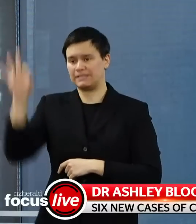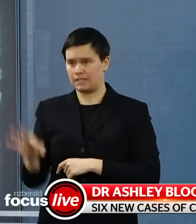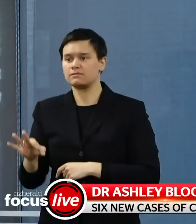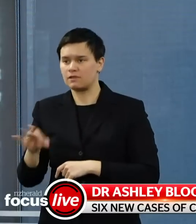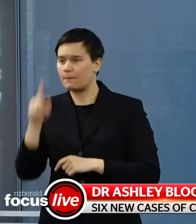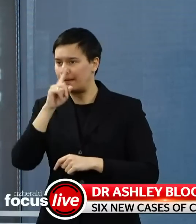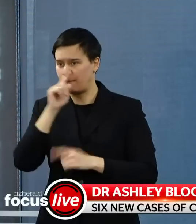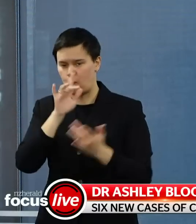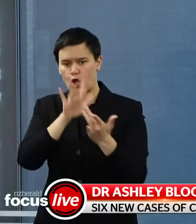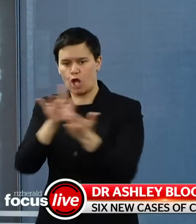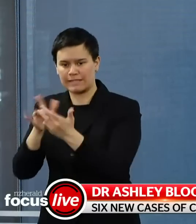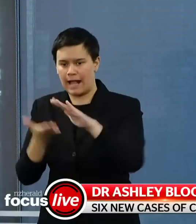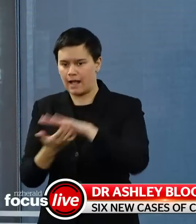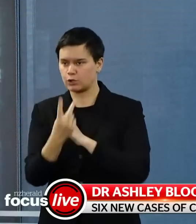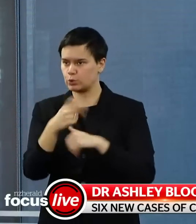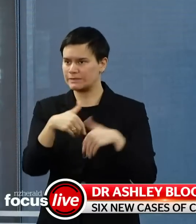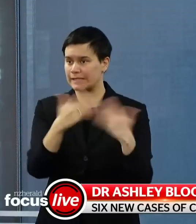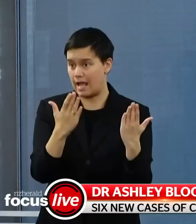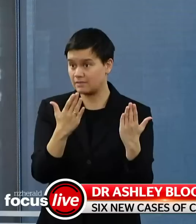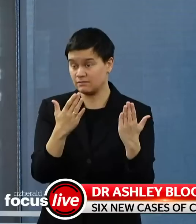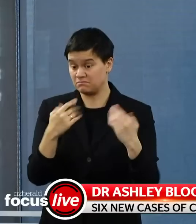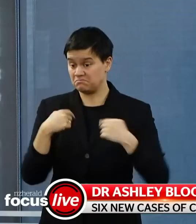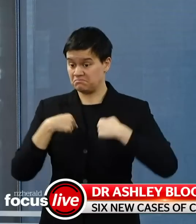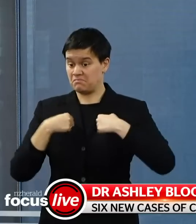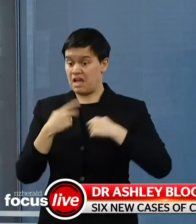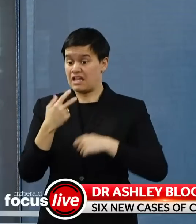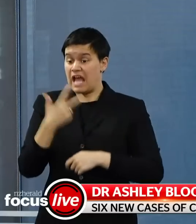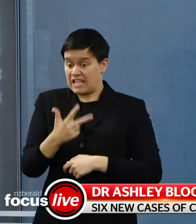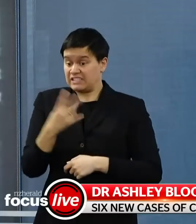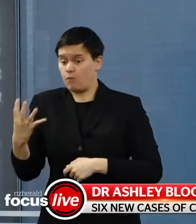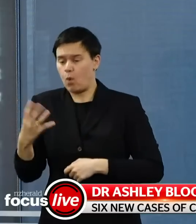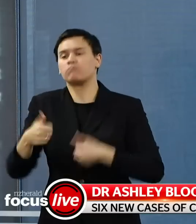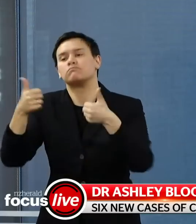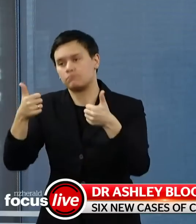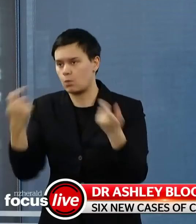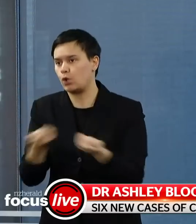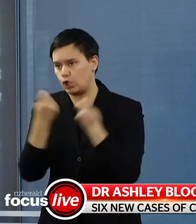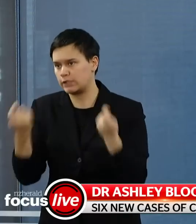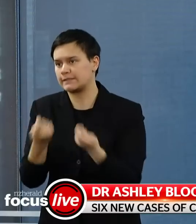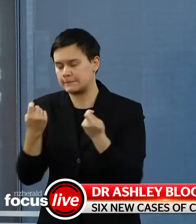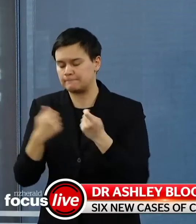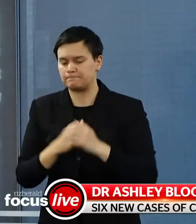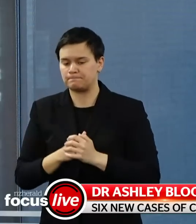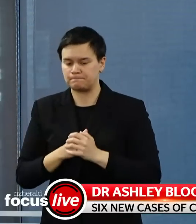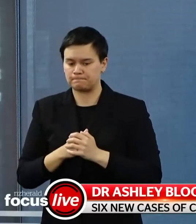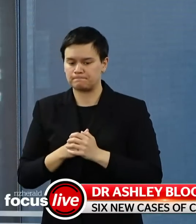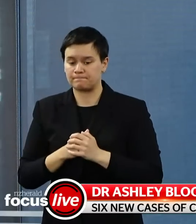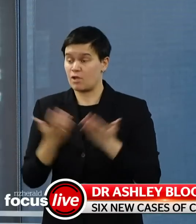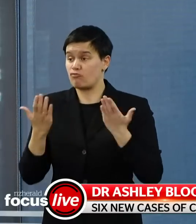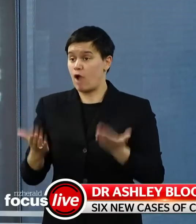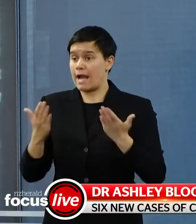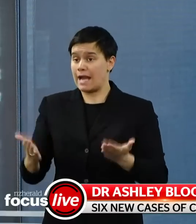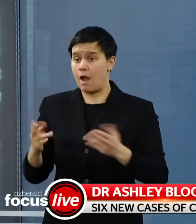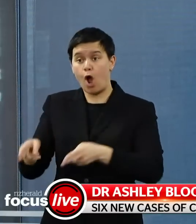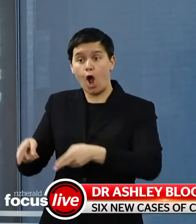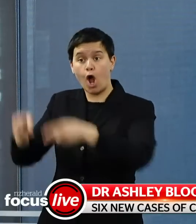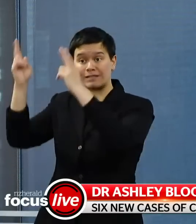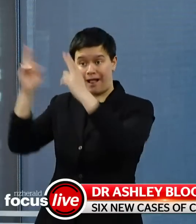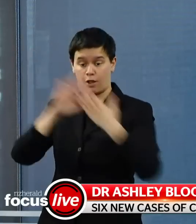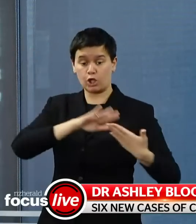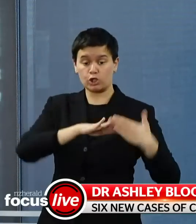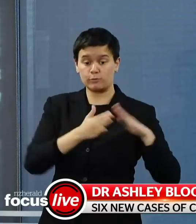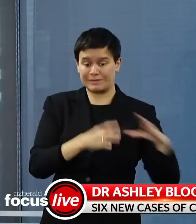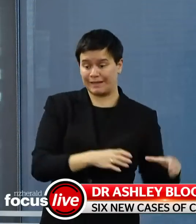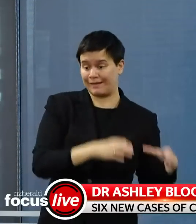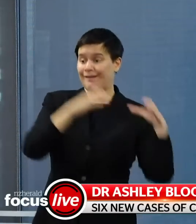people linked to the Auckland community cluster who remain in the Auckland quarantine facility and that includes 58 people who have tested positive